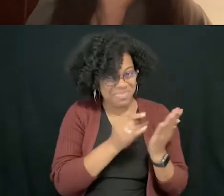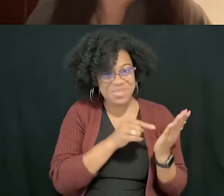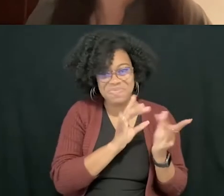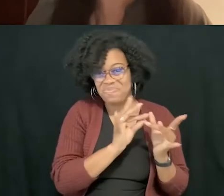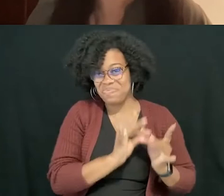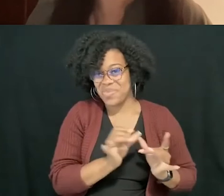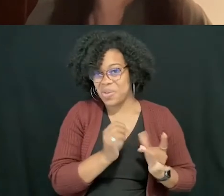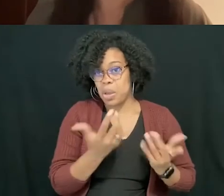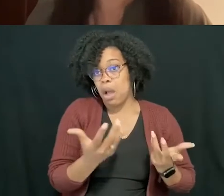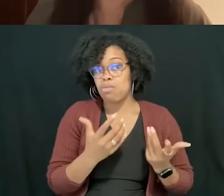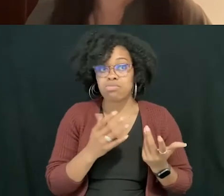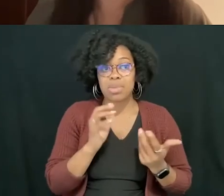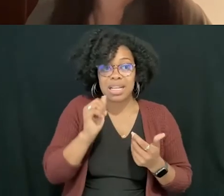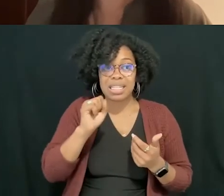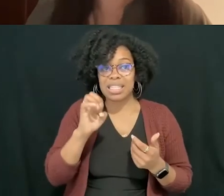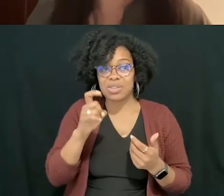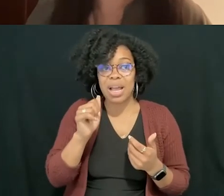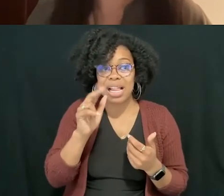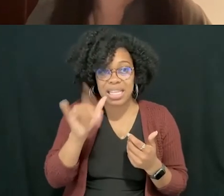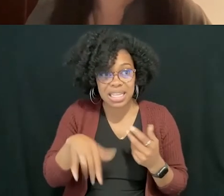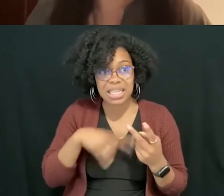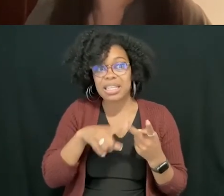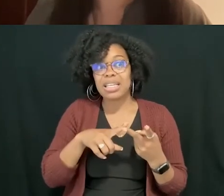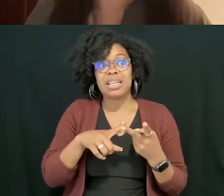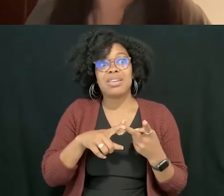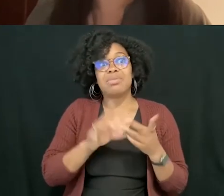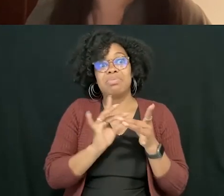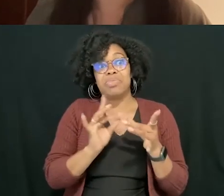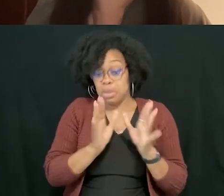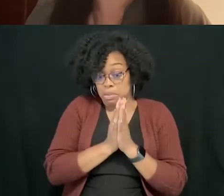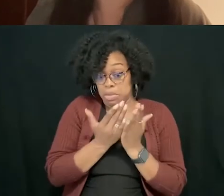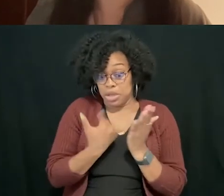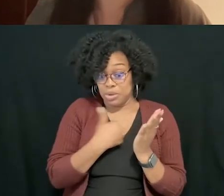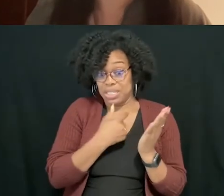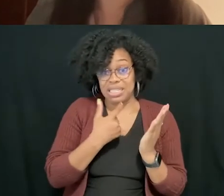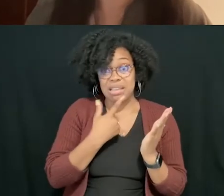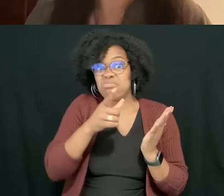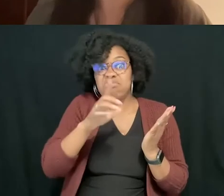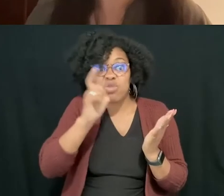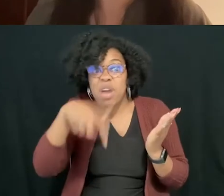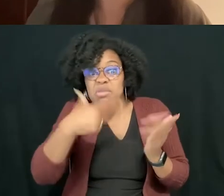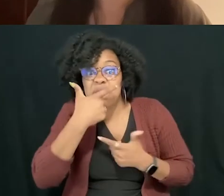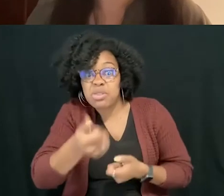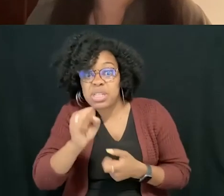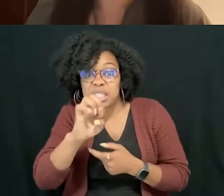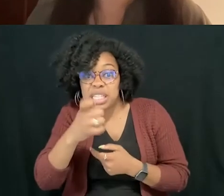asexuality, we talk about people, we sit there, we say in the book that you don't need to be interested in sex or want to talk about sex